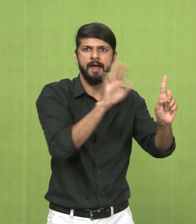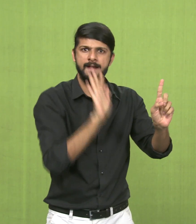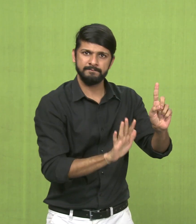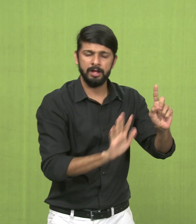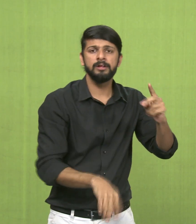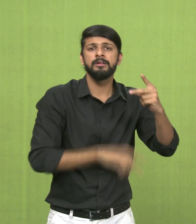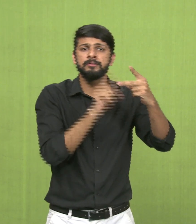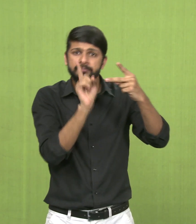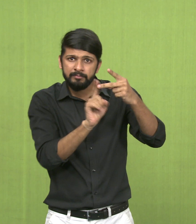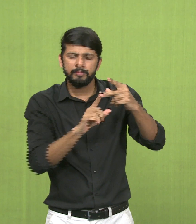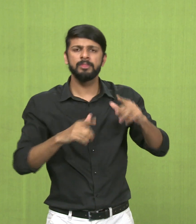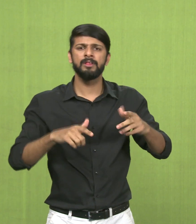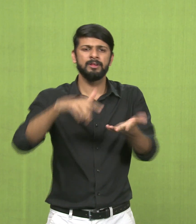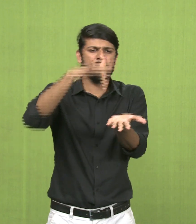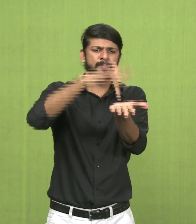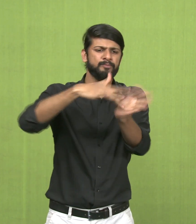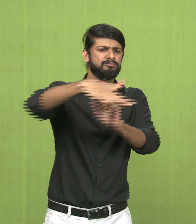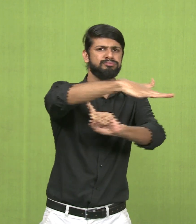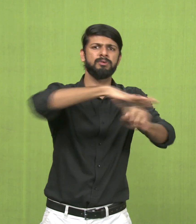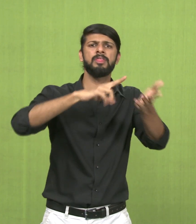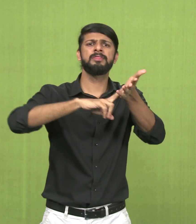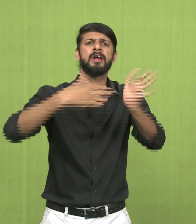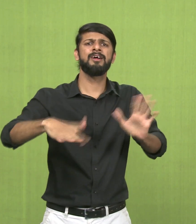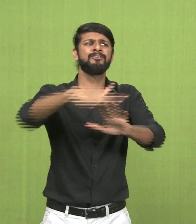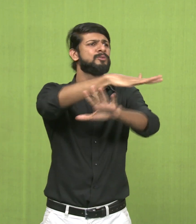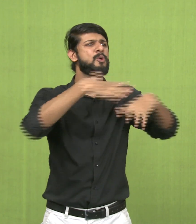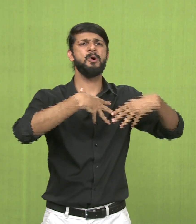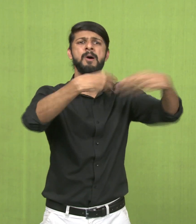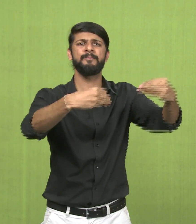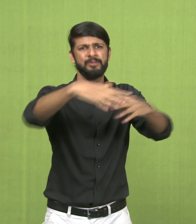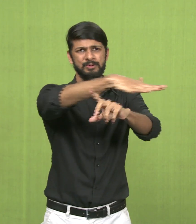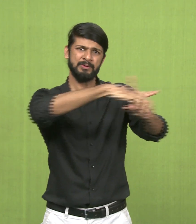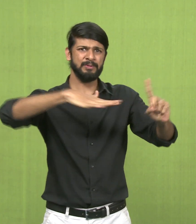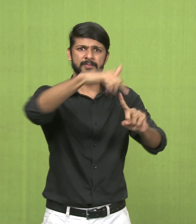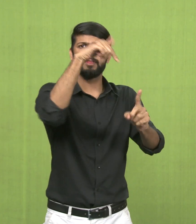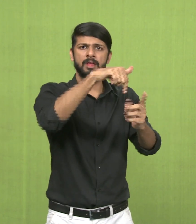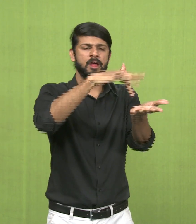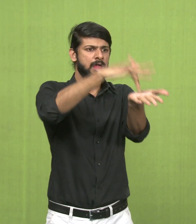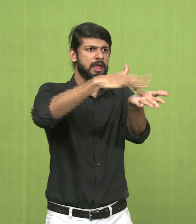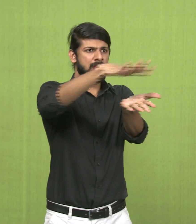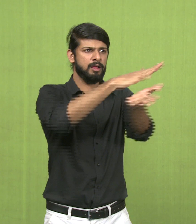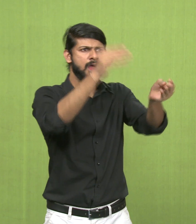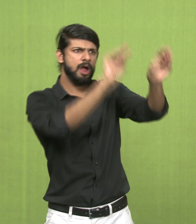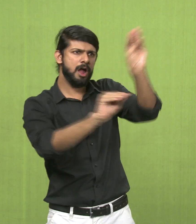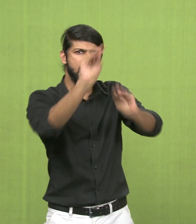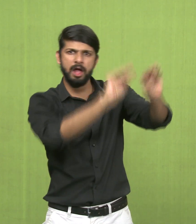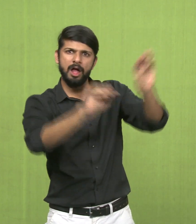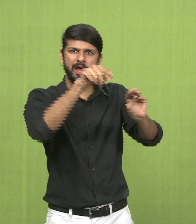There would be light and the play of shadow. In landscape, in a natural environment would